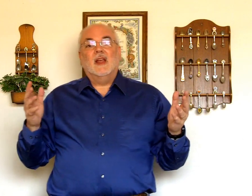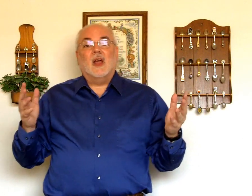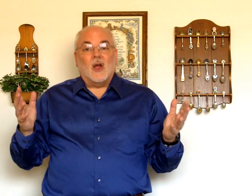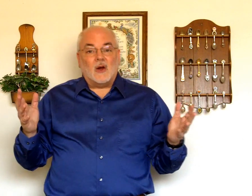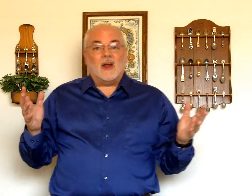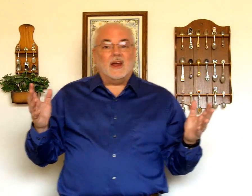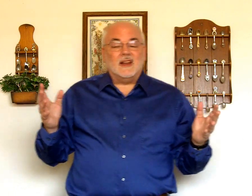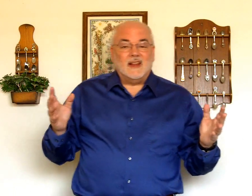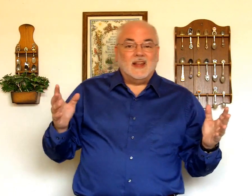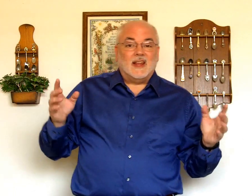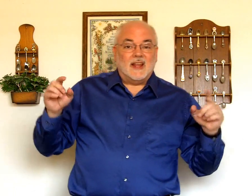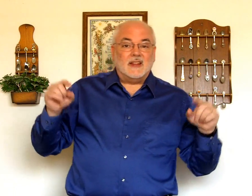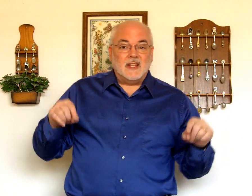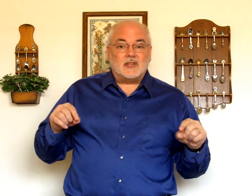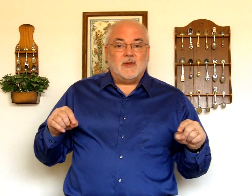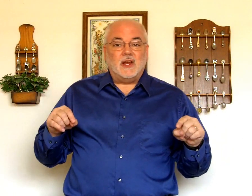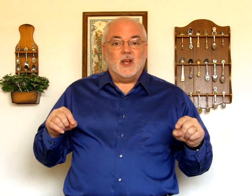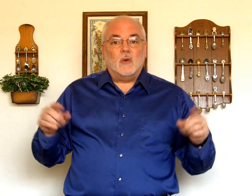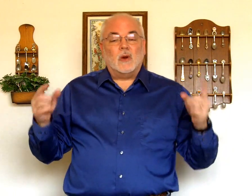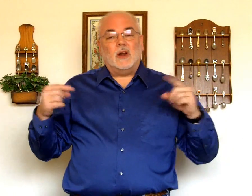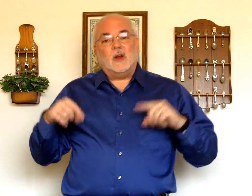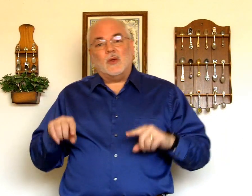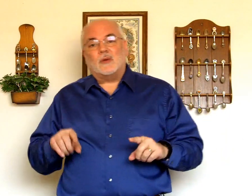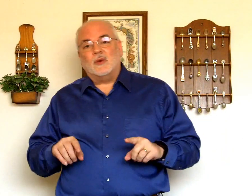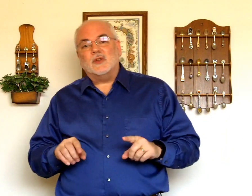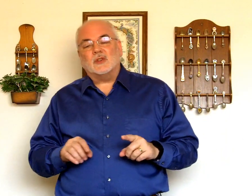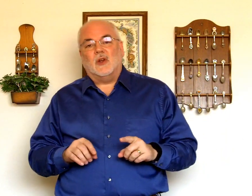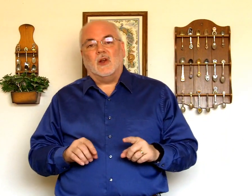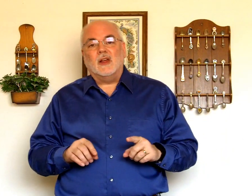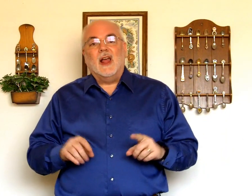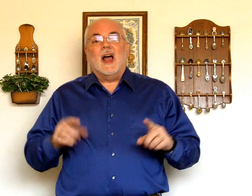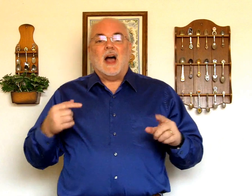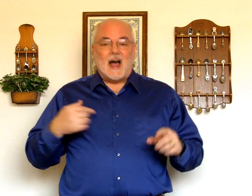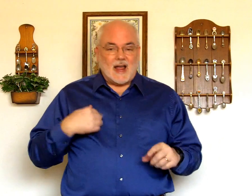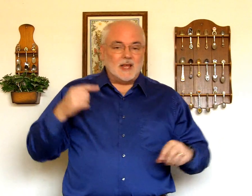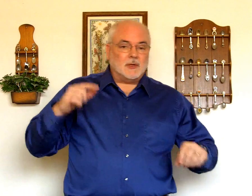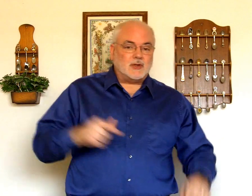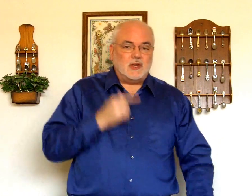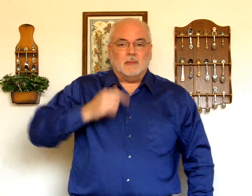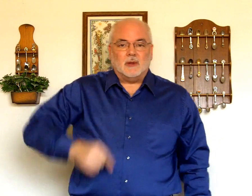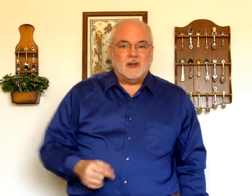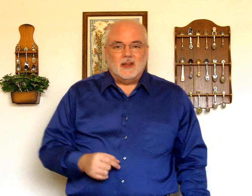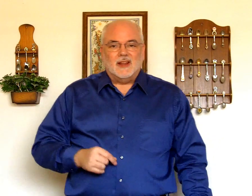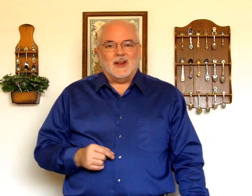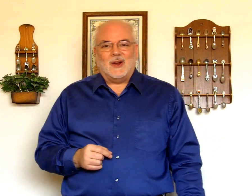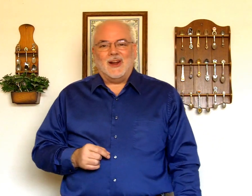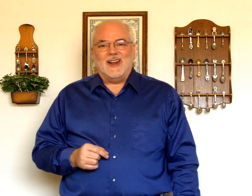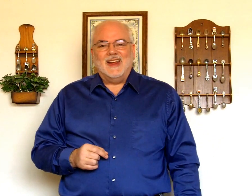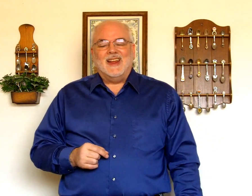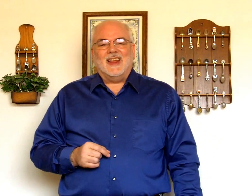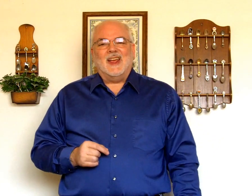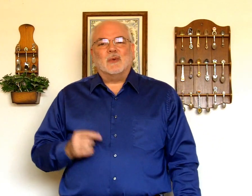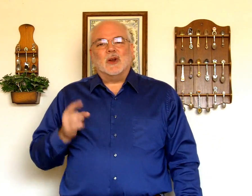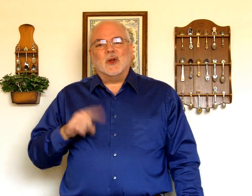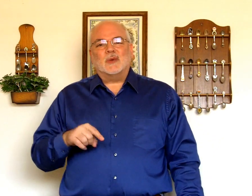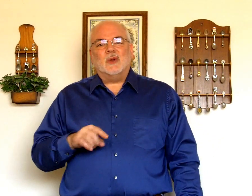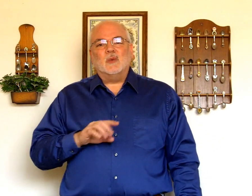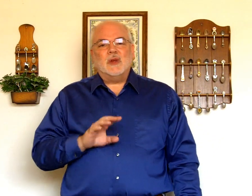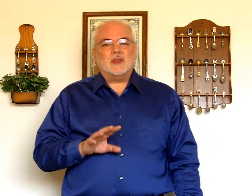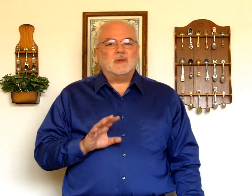all right in this video we're going to go through the song I am a sheep all right and we're going to go through it with the